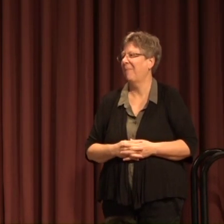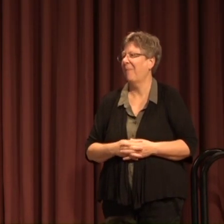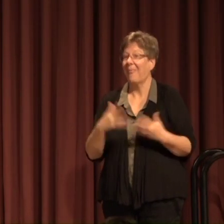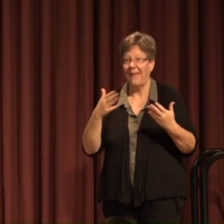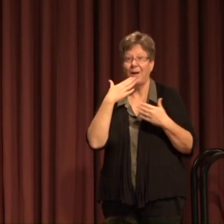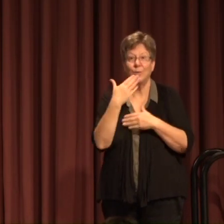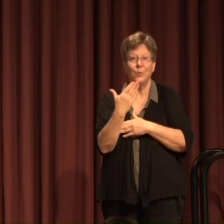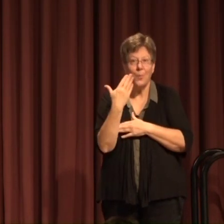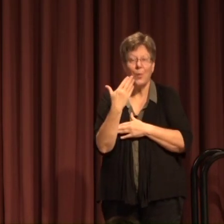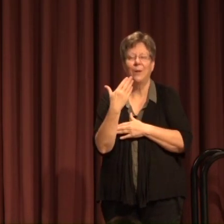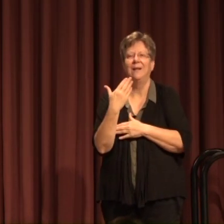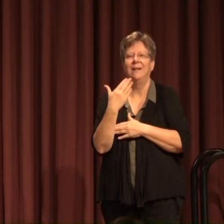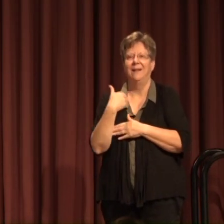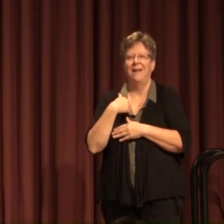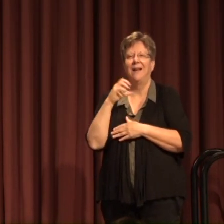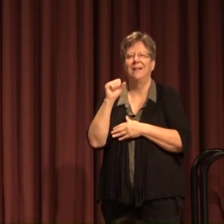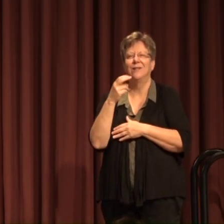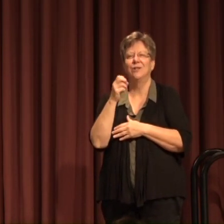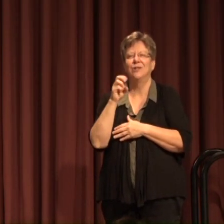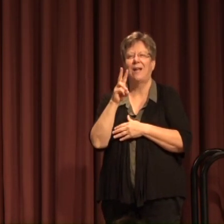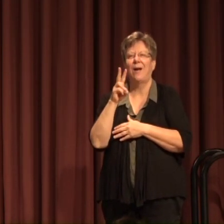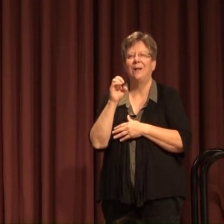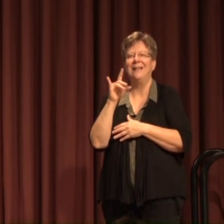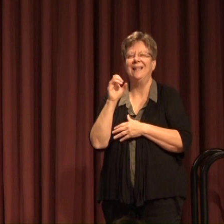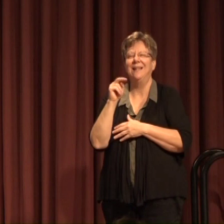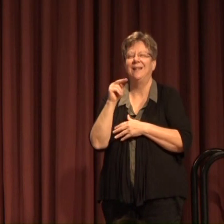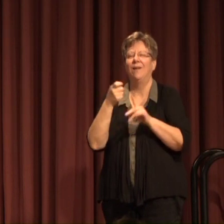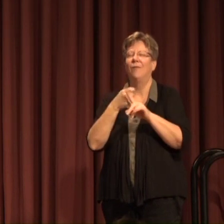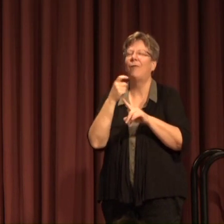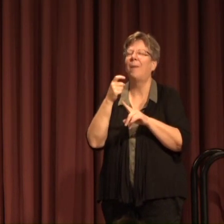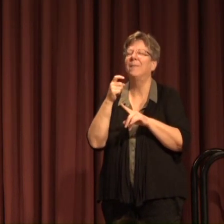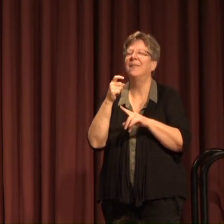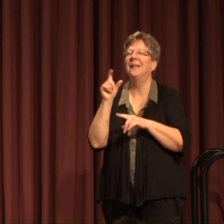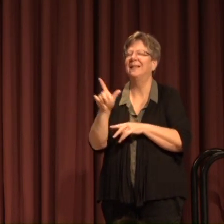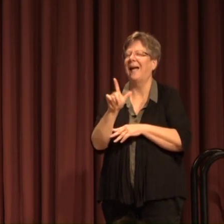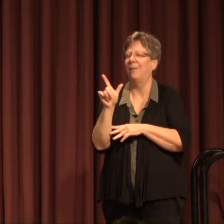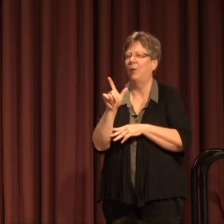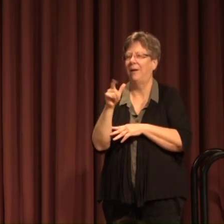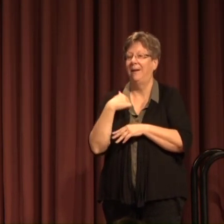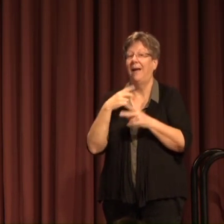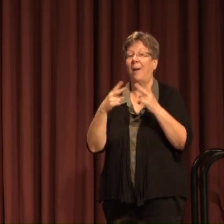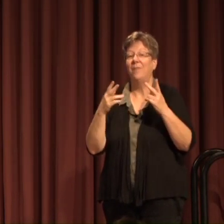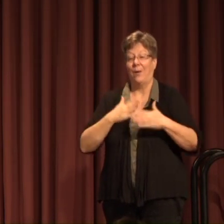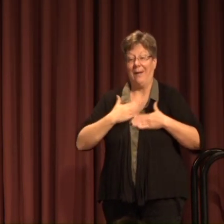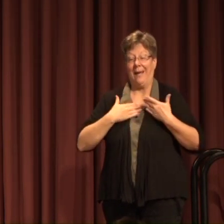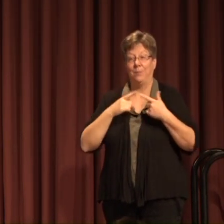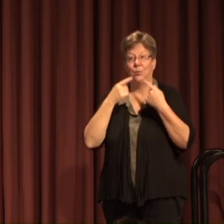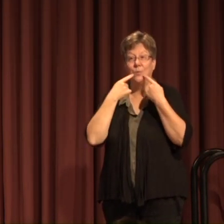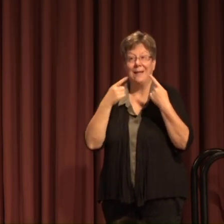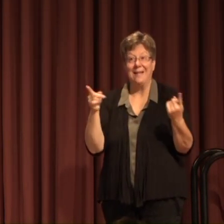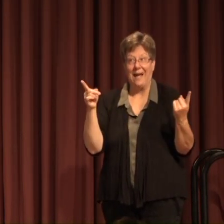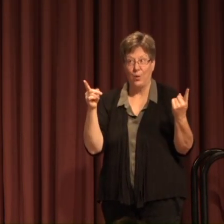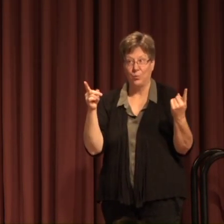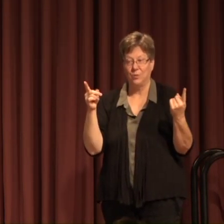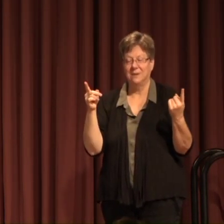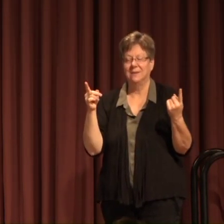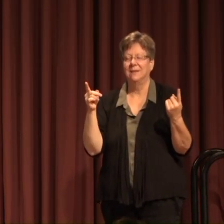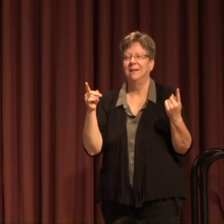good morning I'm Charlie John Dean of the Mansfield Library I'm very happy to announce two